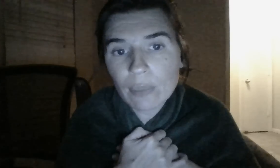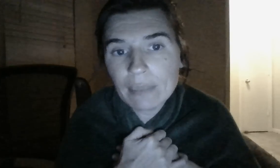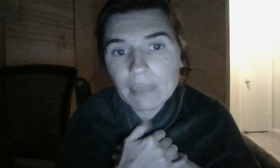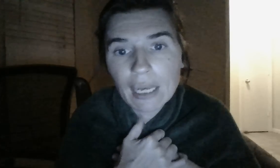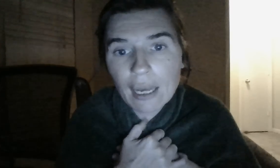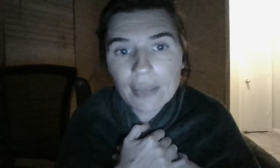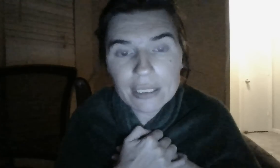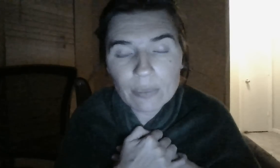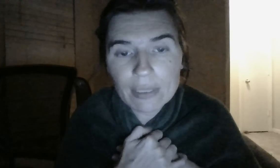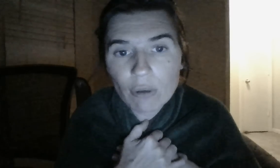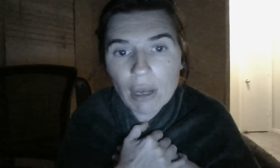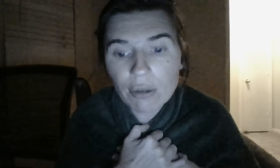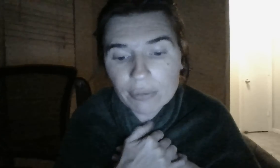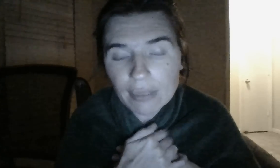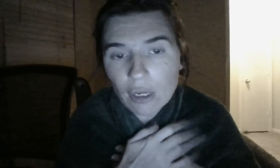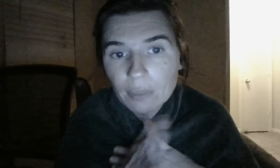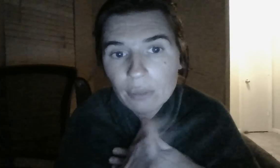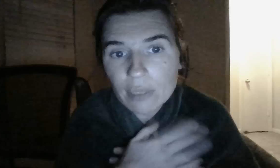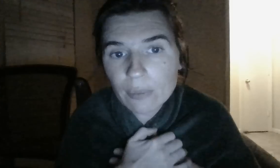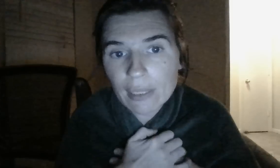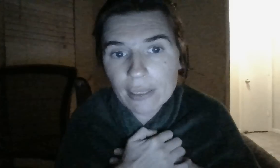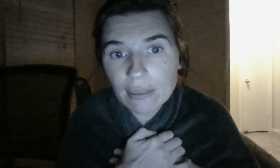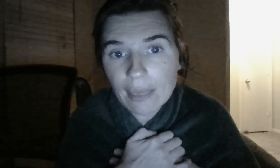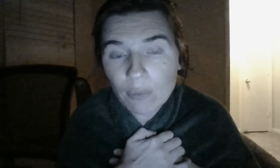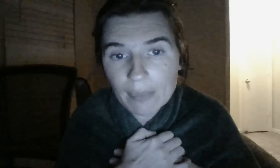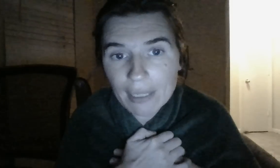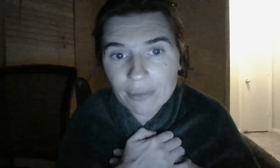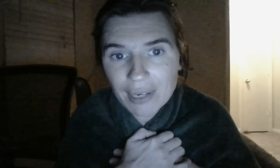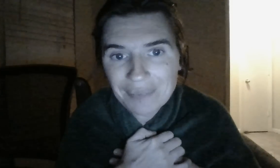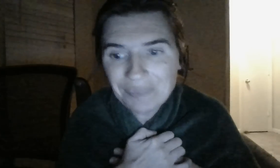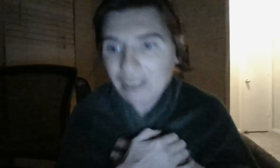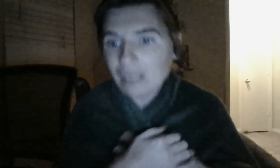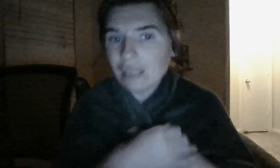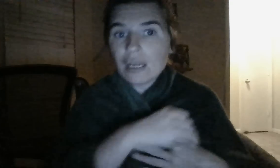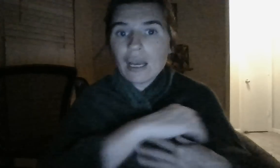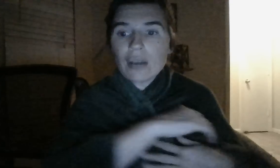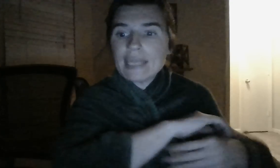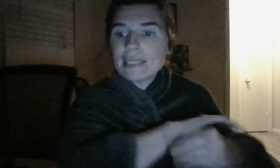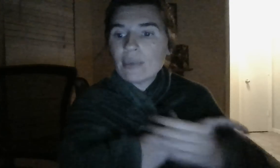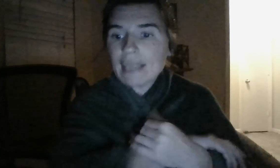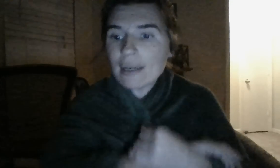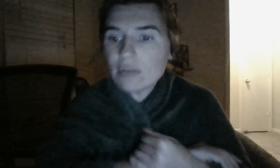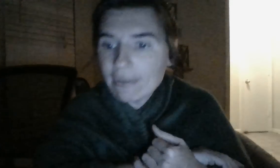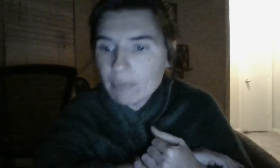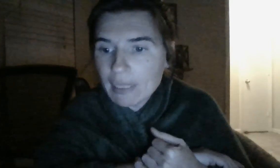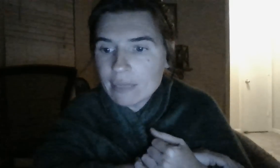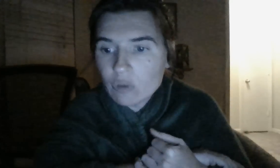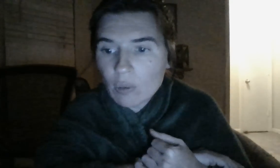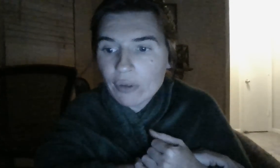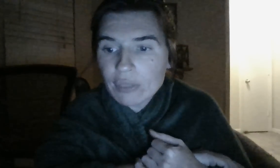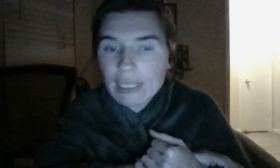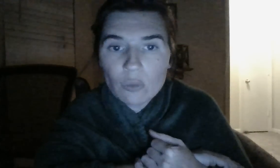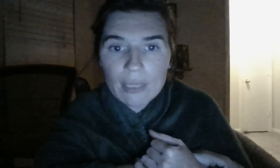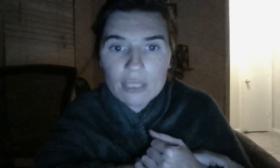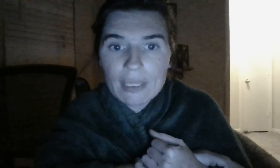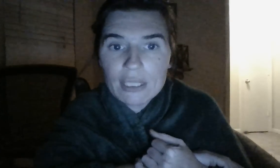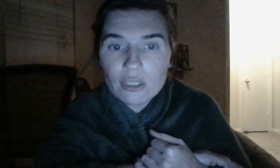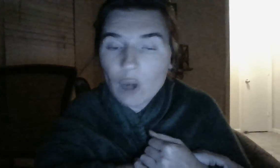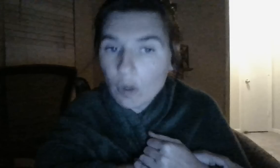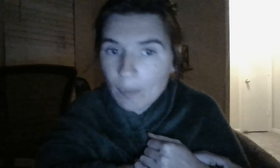other one, but I got this one, so I'll upload this one and then I'm going to bed, okay? Okay, so it's 9.07 p.m., 12.13, 2022. I hope